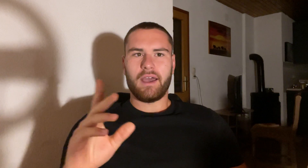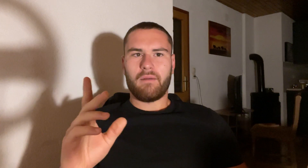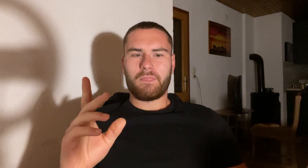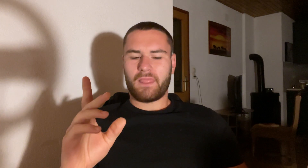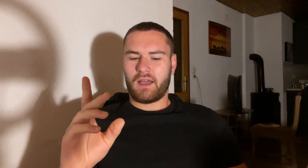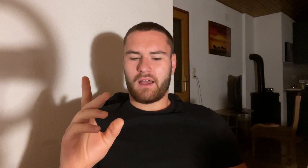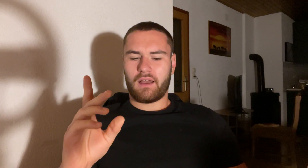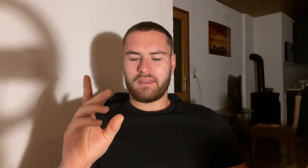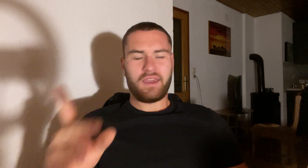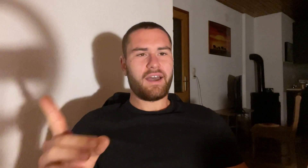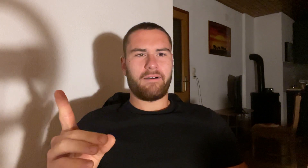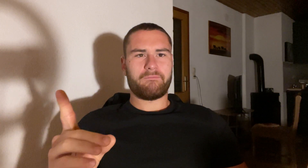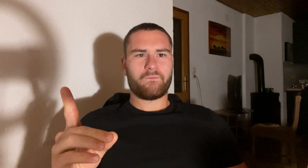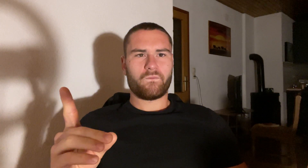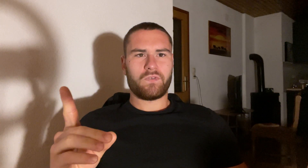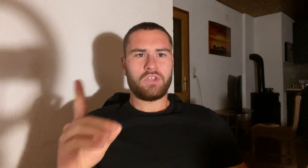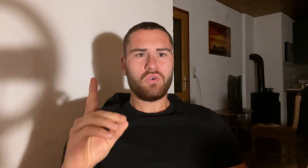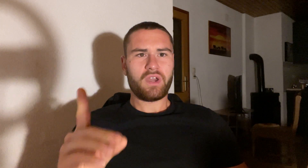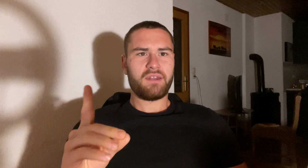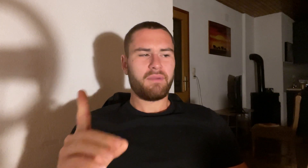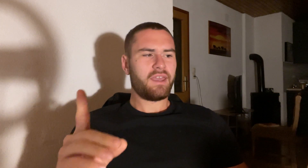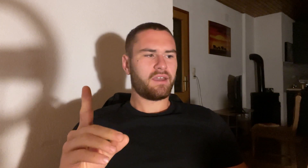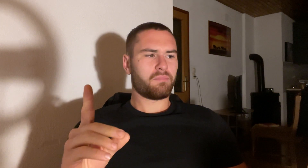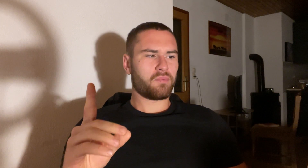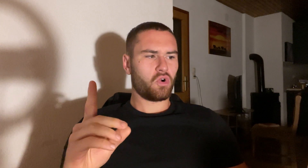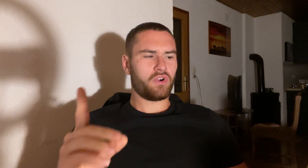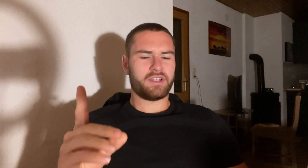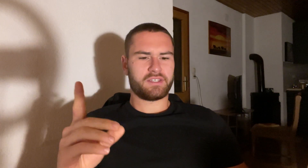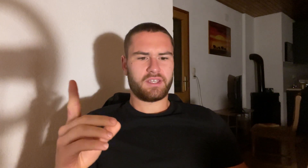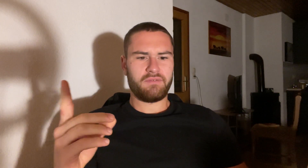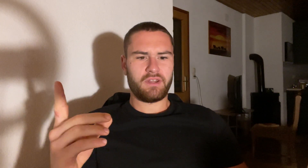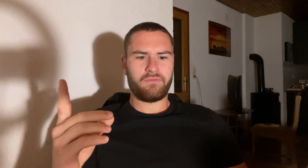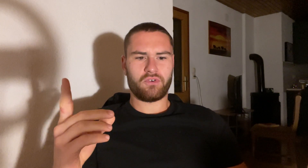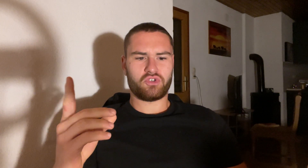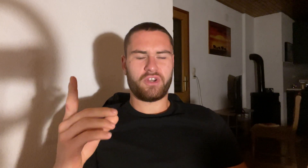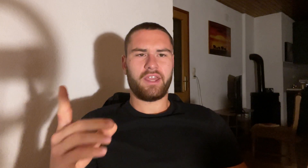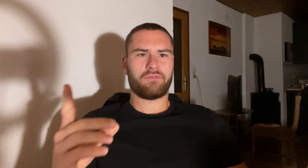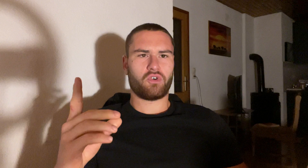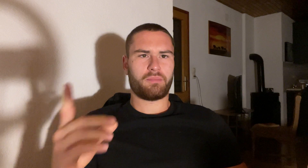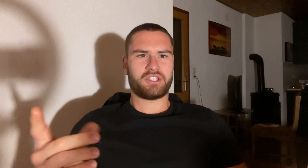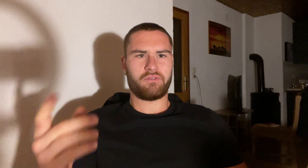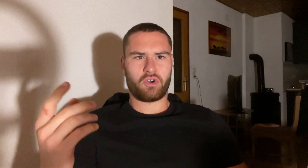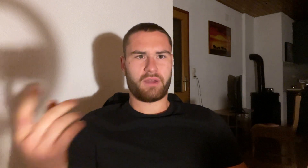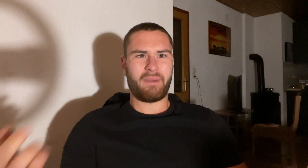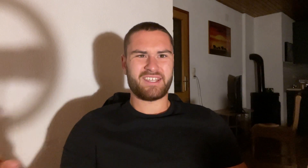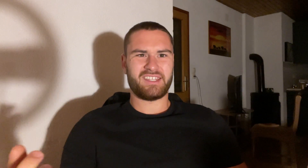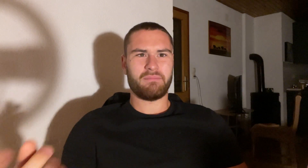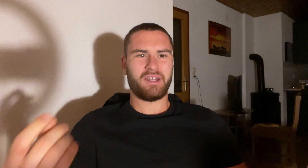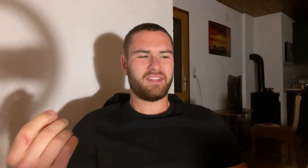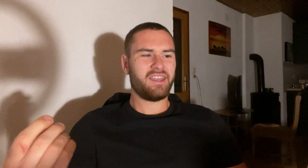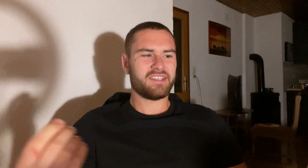yeah, you can make progress, even if you're training at 40% of your capacity, but the thing is,